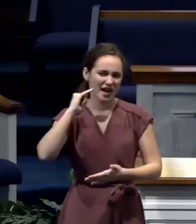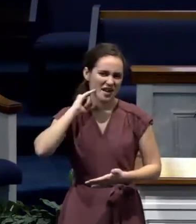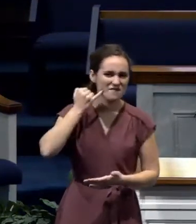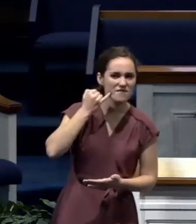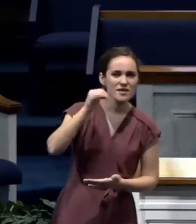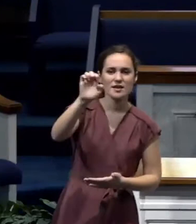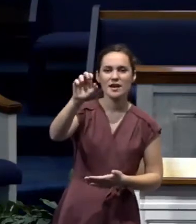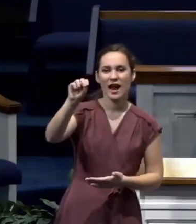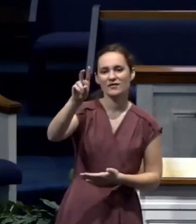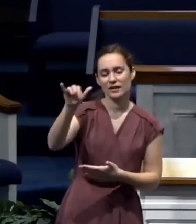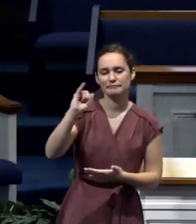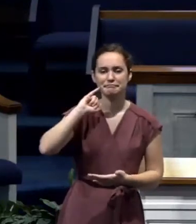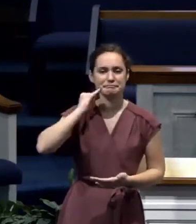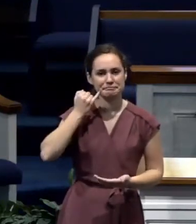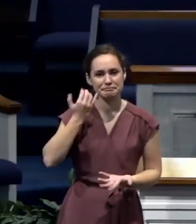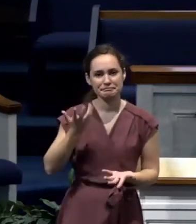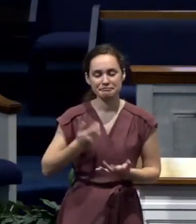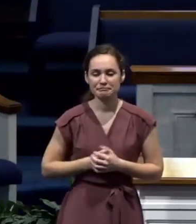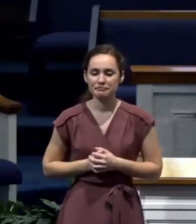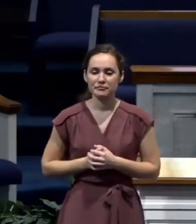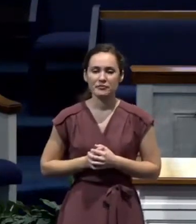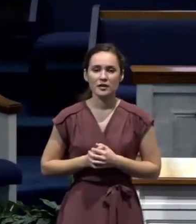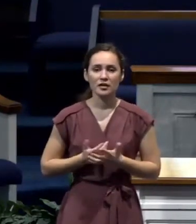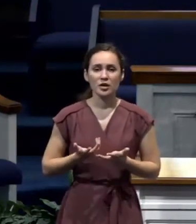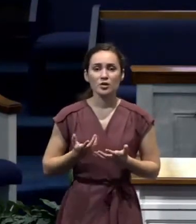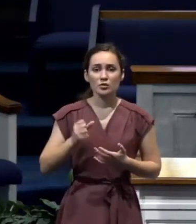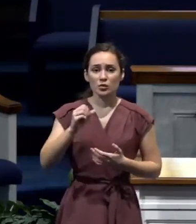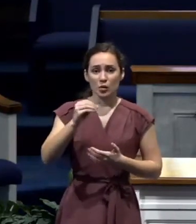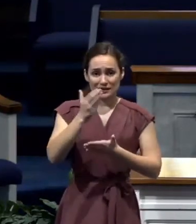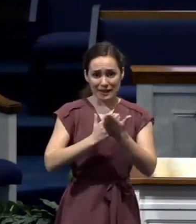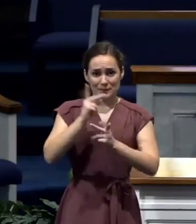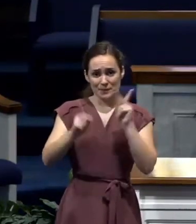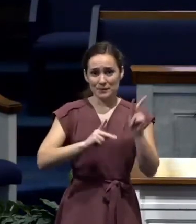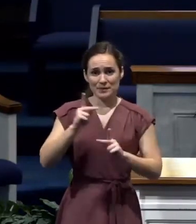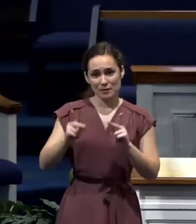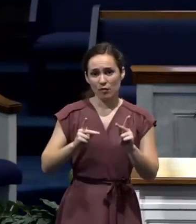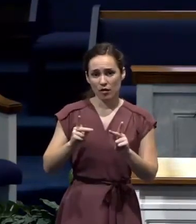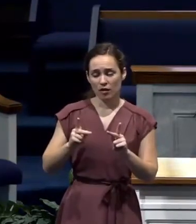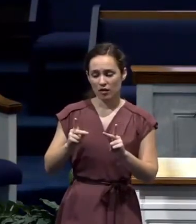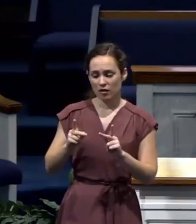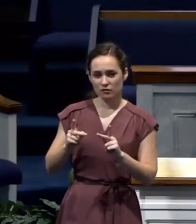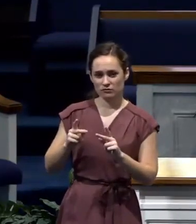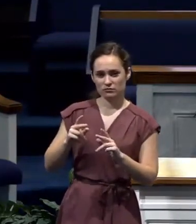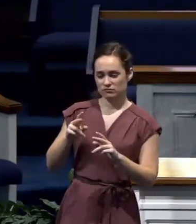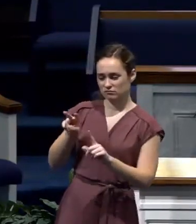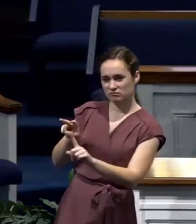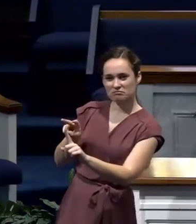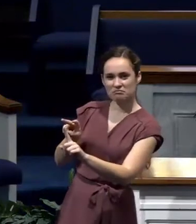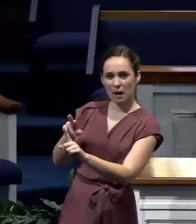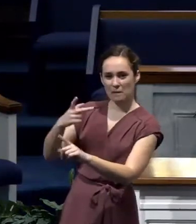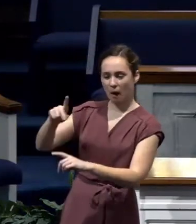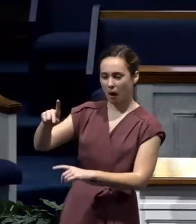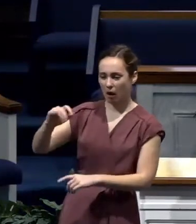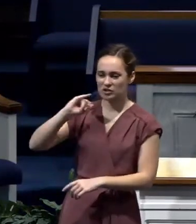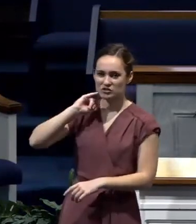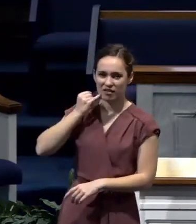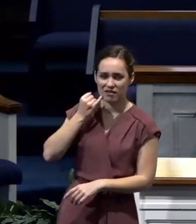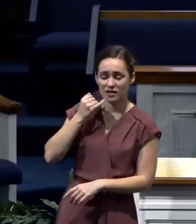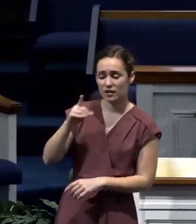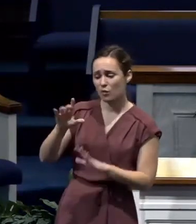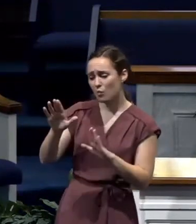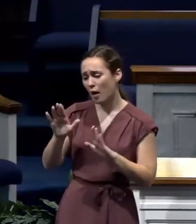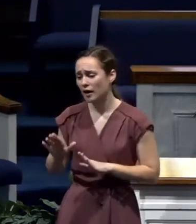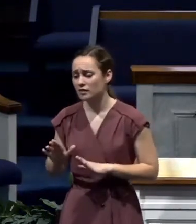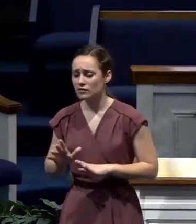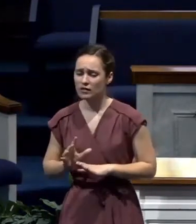is the word that just means jealousy. You know, there were some people that were just jealous of the apostle Paul. He was this wonderful, venerated preacher of the